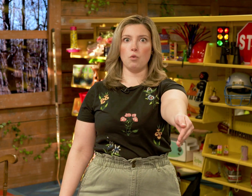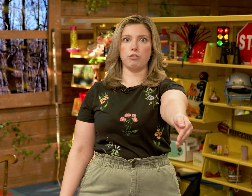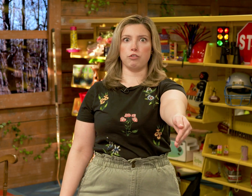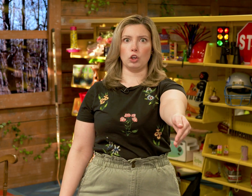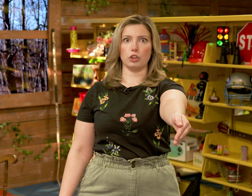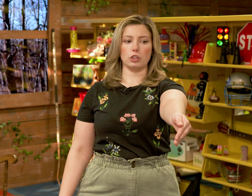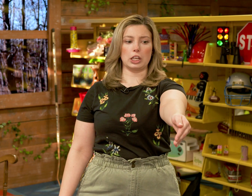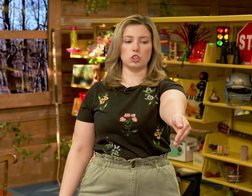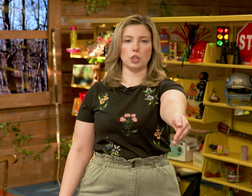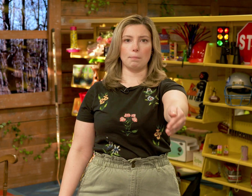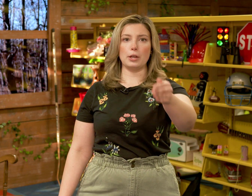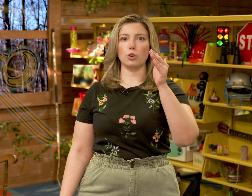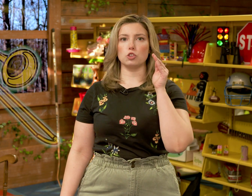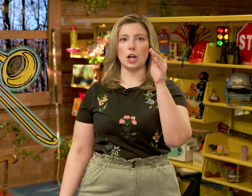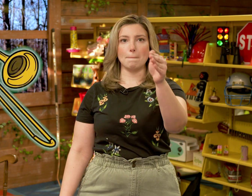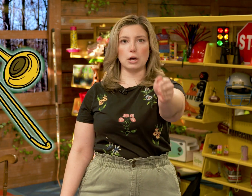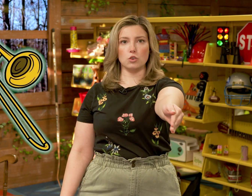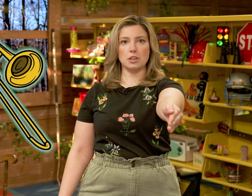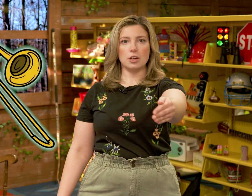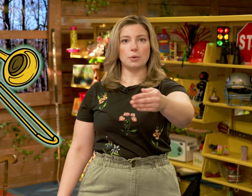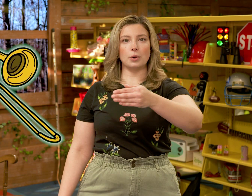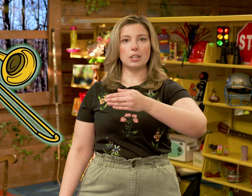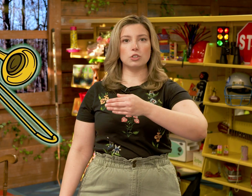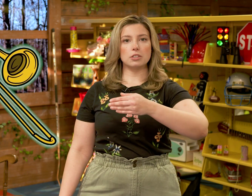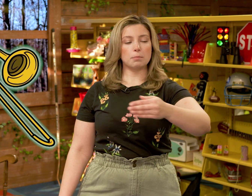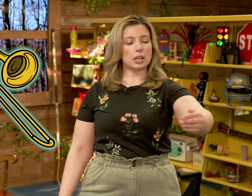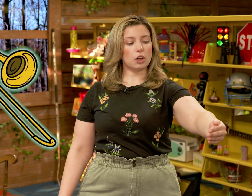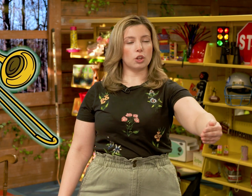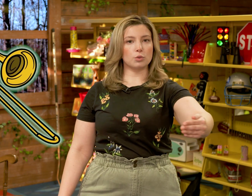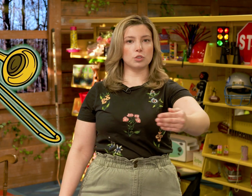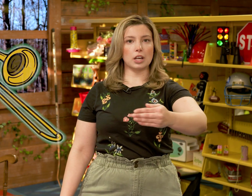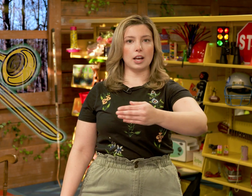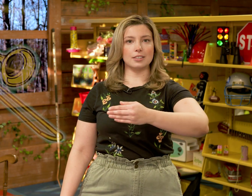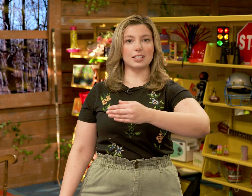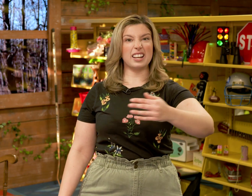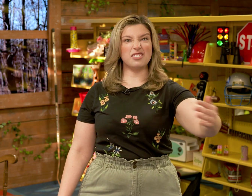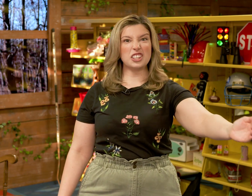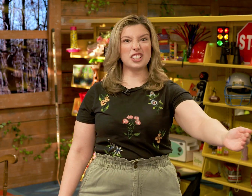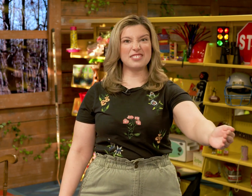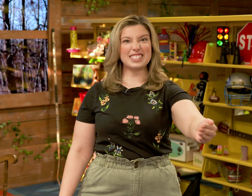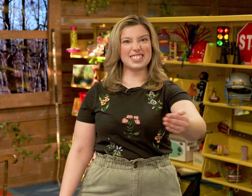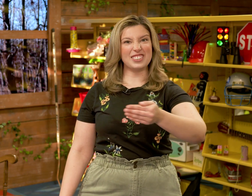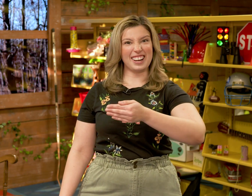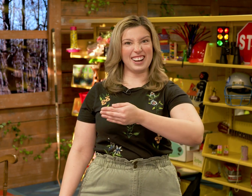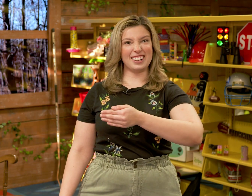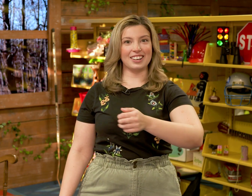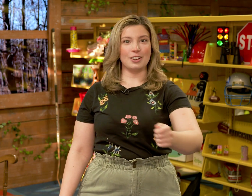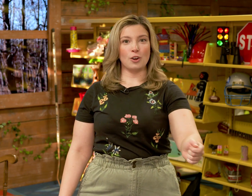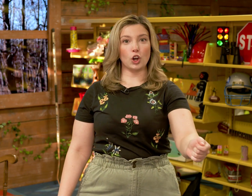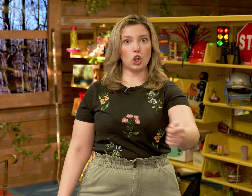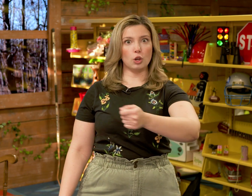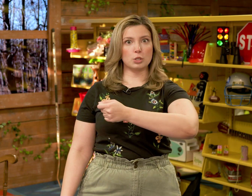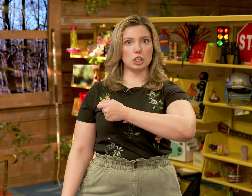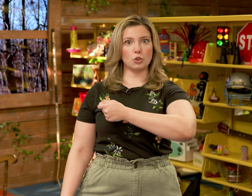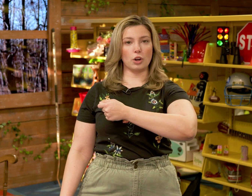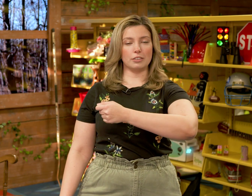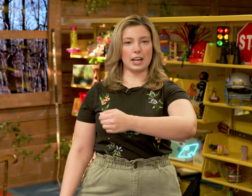further like a trumpet or a trombone. We want it just to be closer to us. Kind of like you're giving someone a hug or closing a door, right?